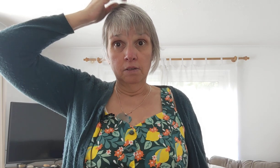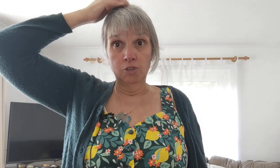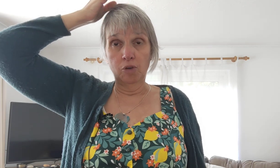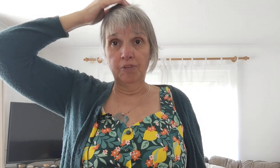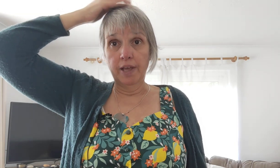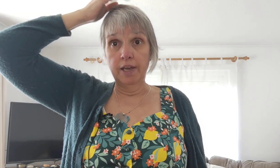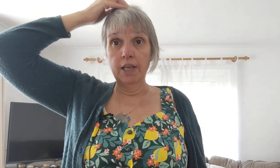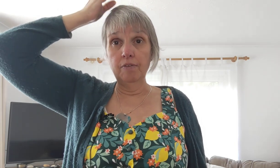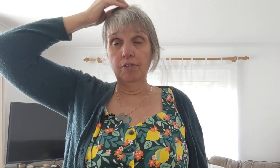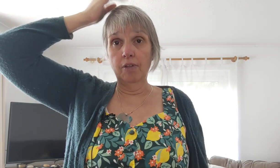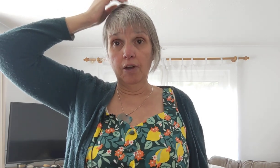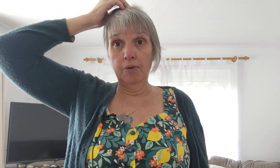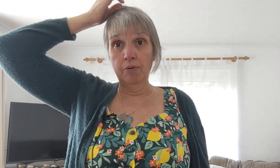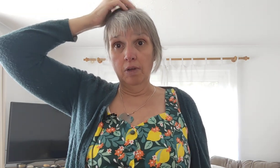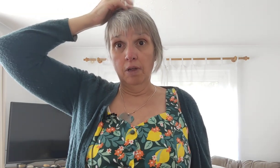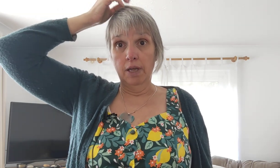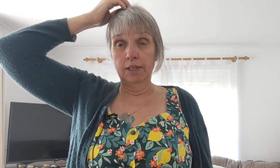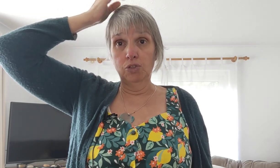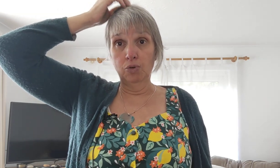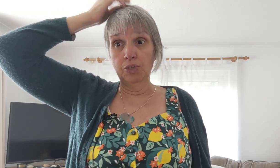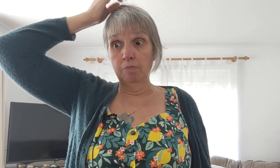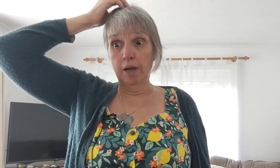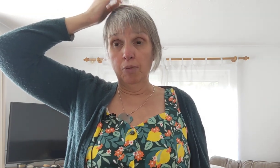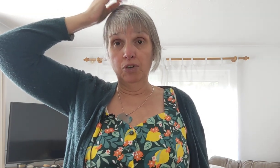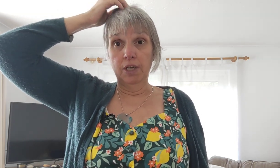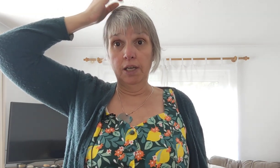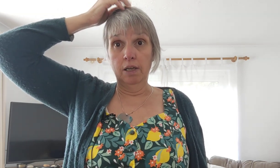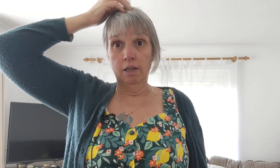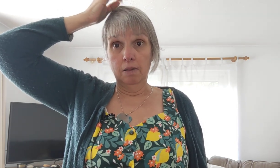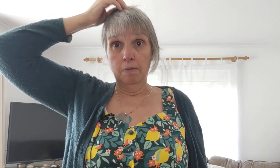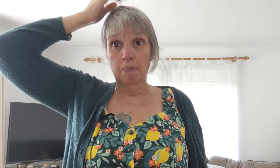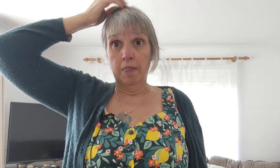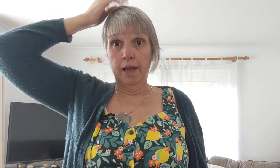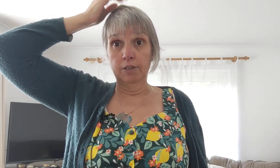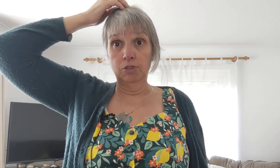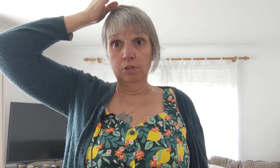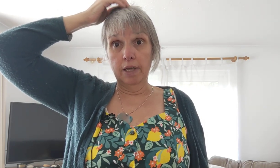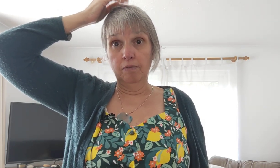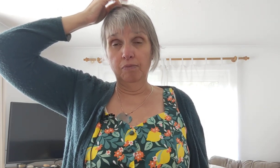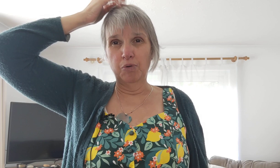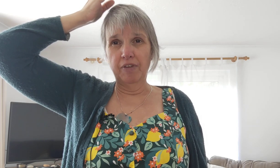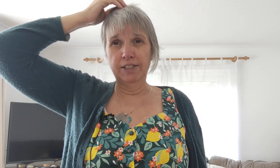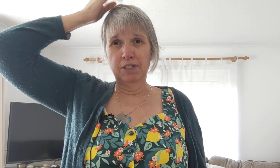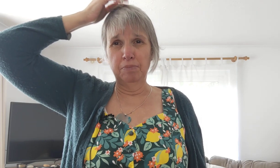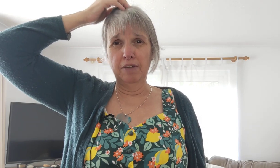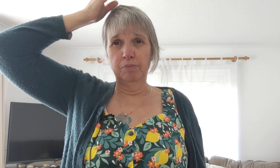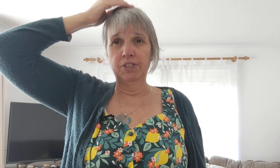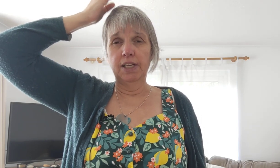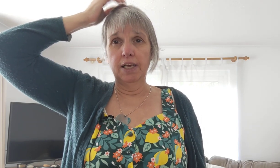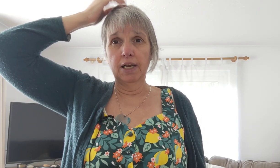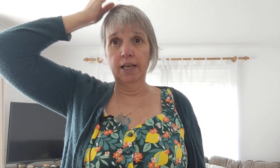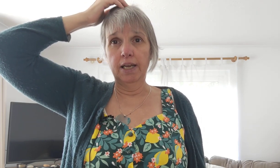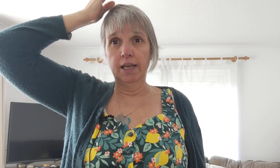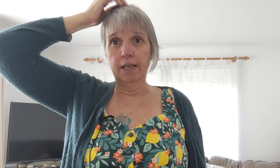top of the head even though it's stored in my body and preventing me from seeing clearly